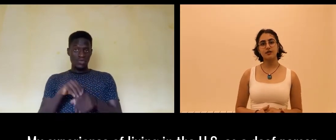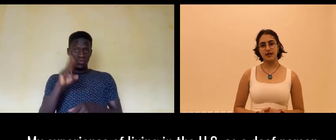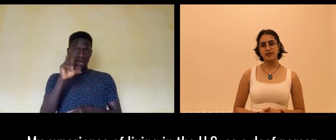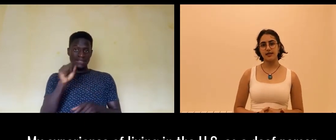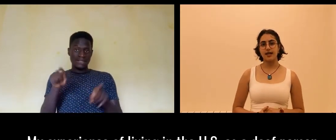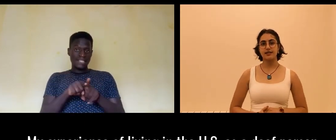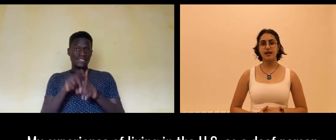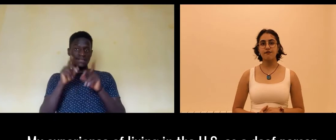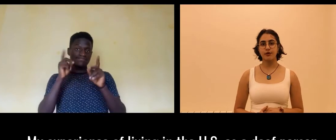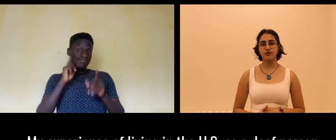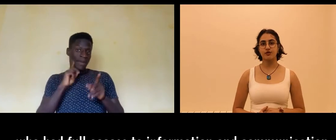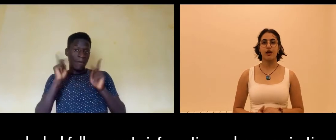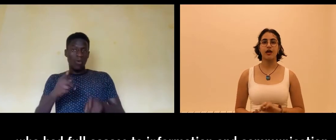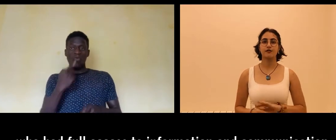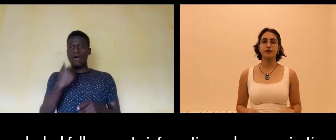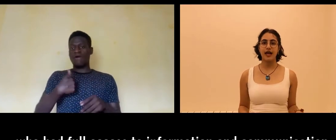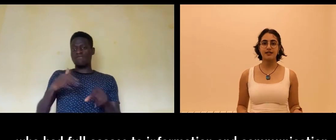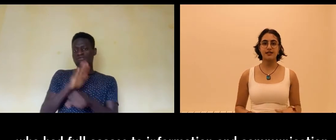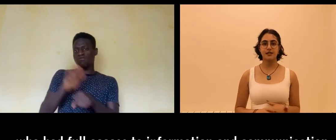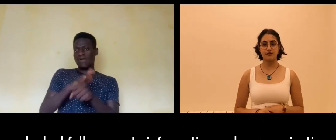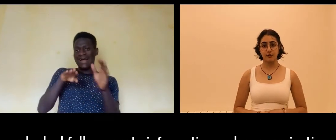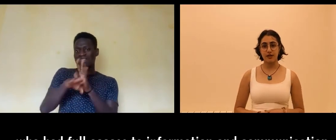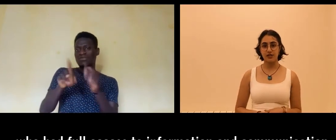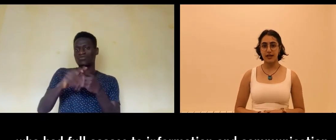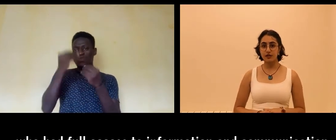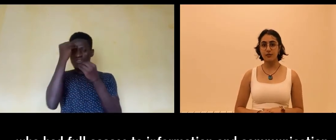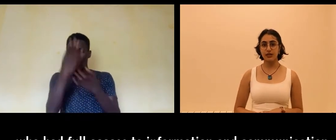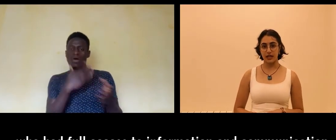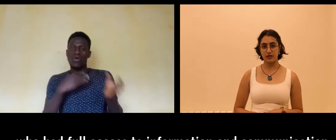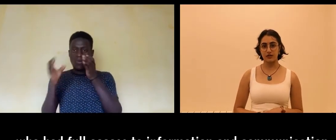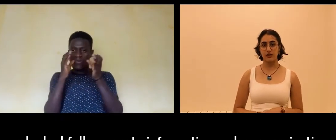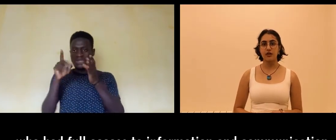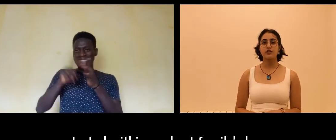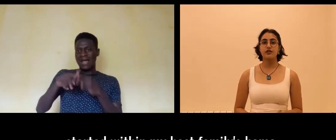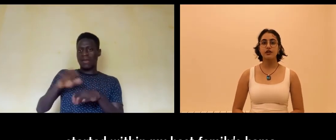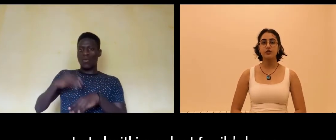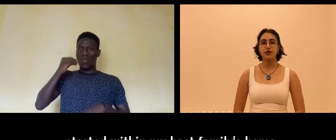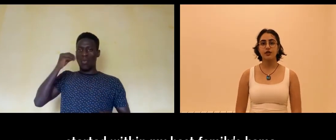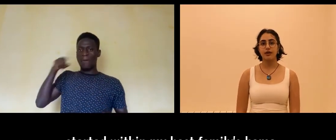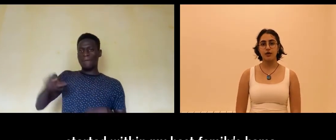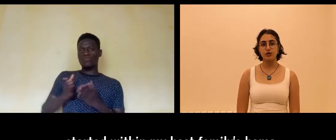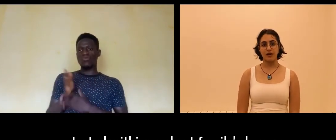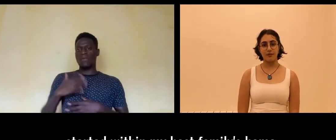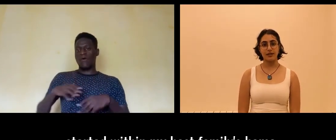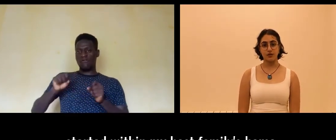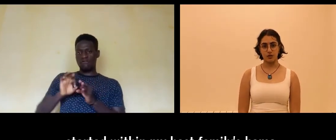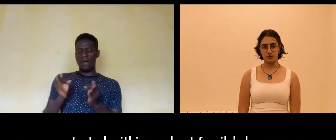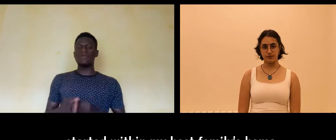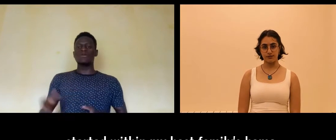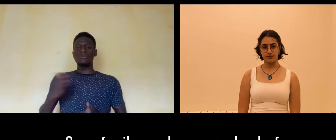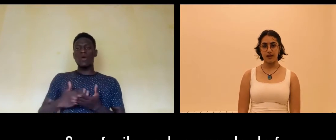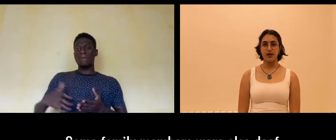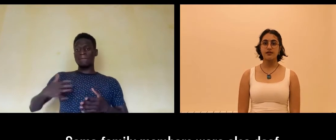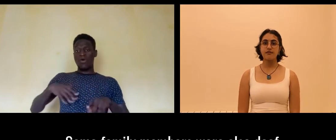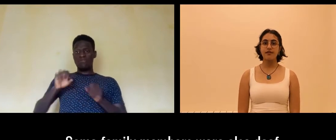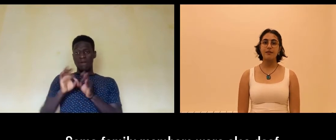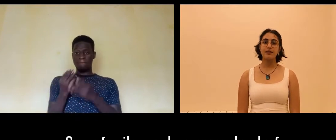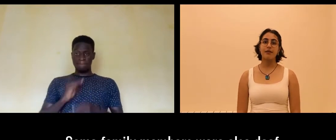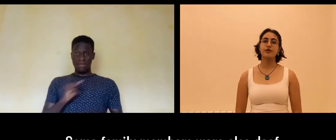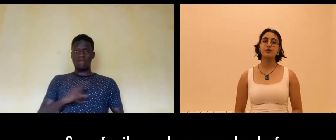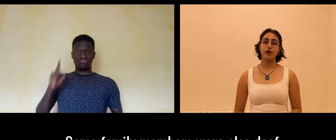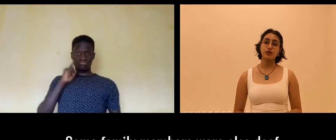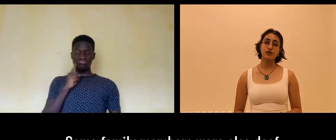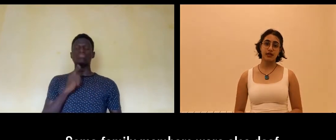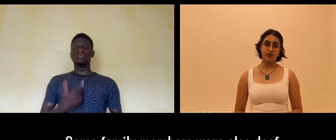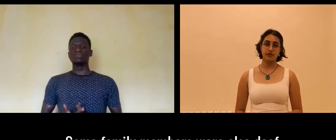living in the US as a deaf person who had full access to information and communication started within my host family's home. Some